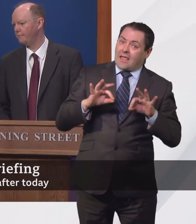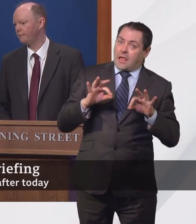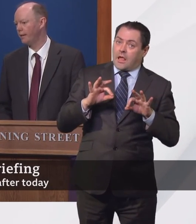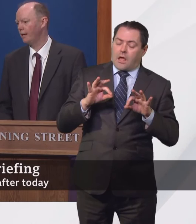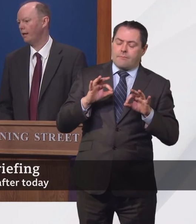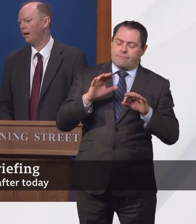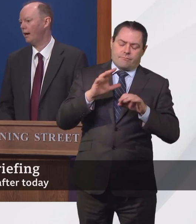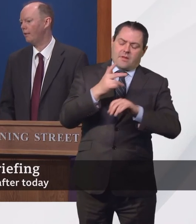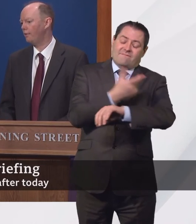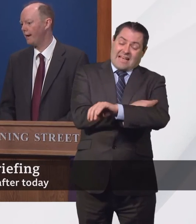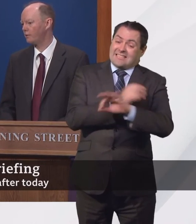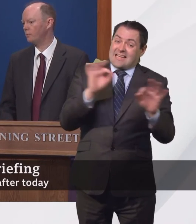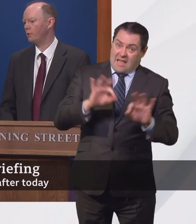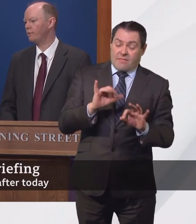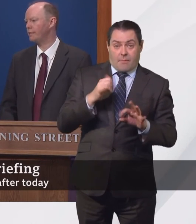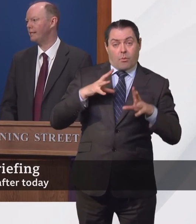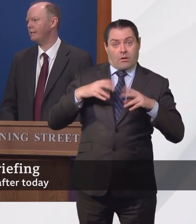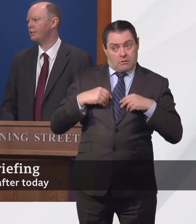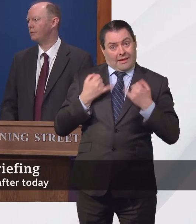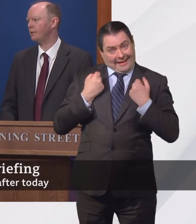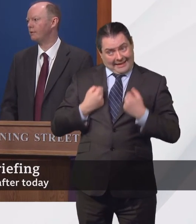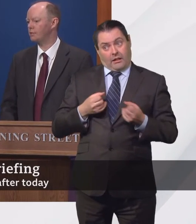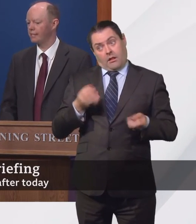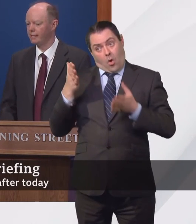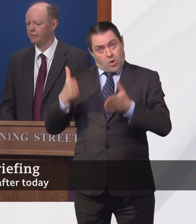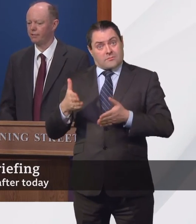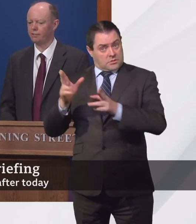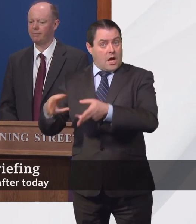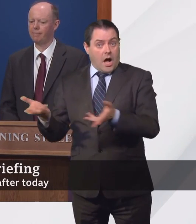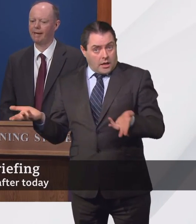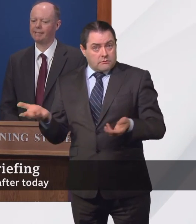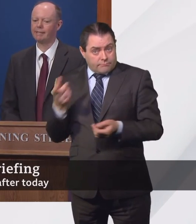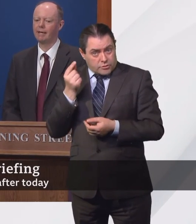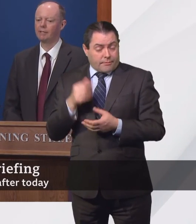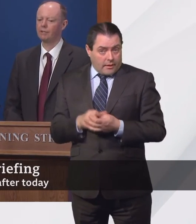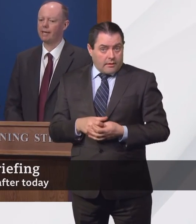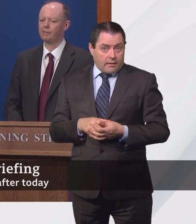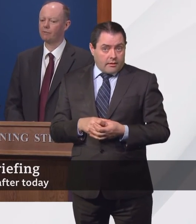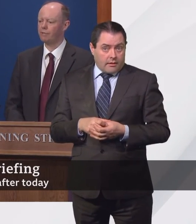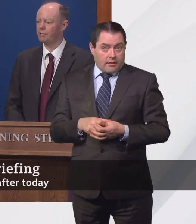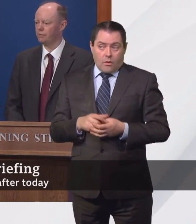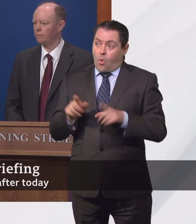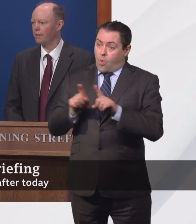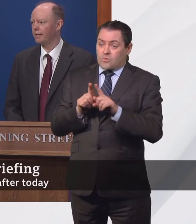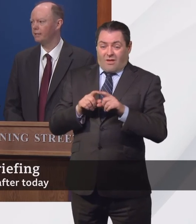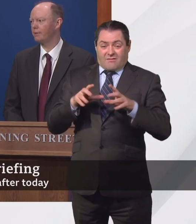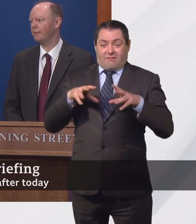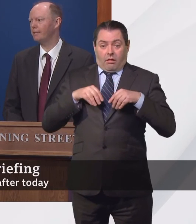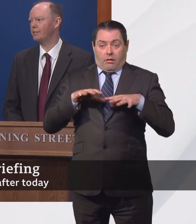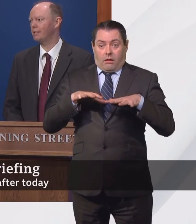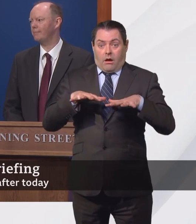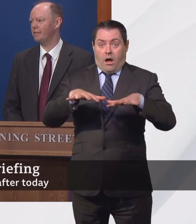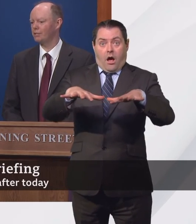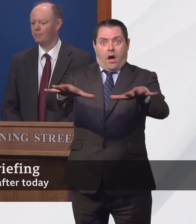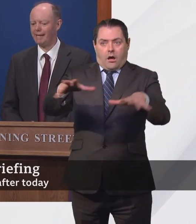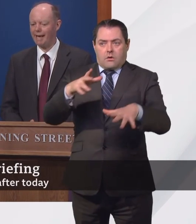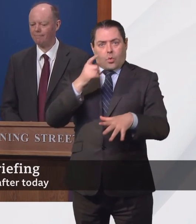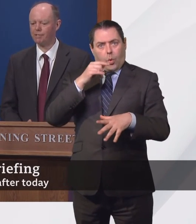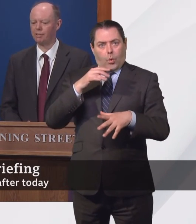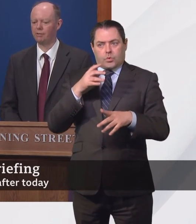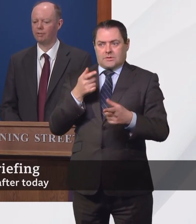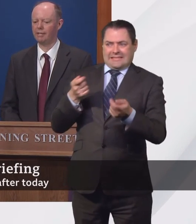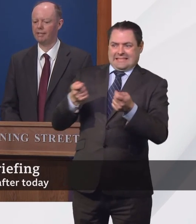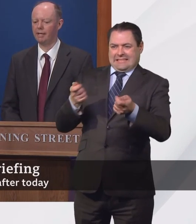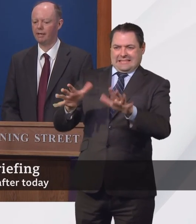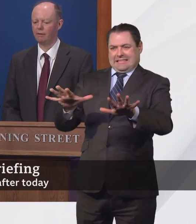wave, that would obviously lead to a significant impact, so that's the reason why the Prime Minister and Ministers have been